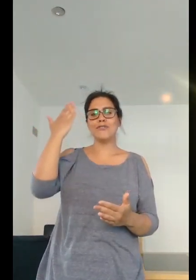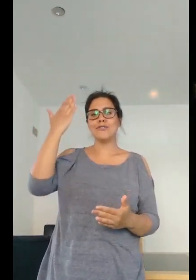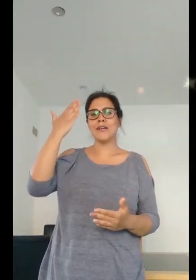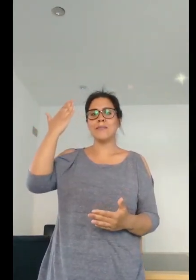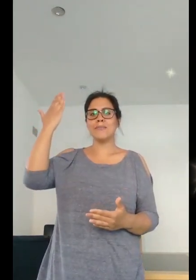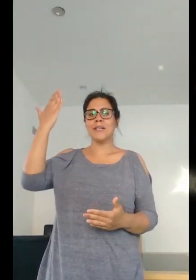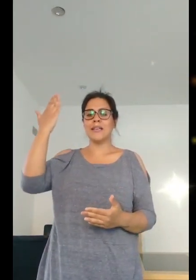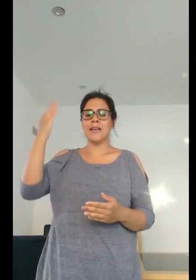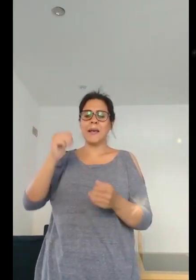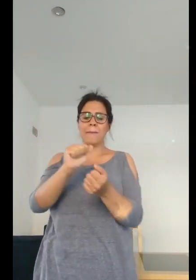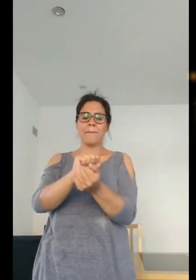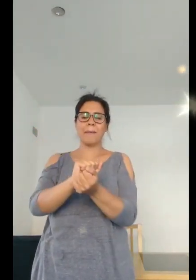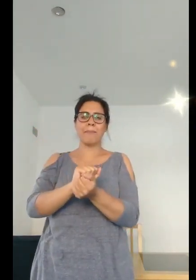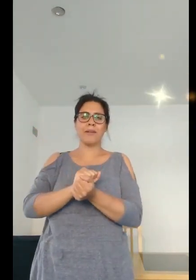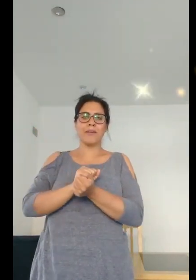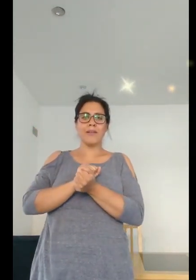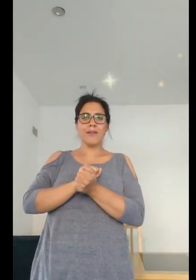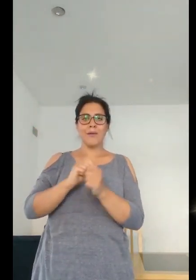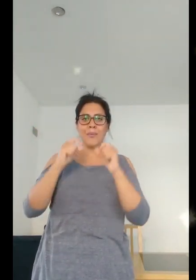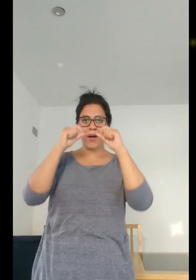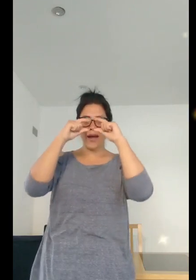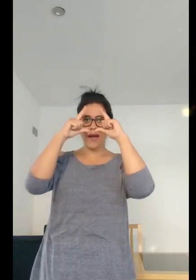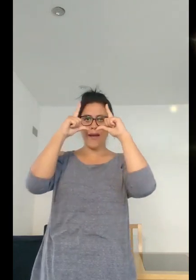dreams are keeping me awake